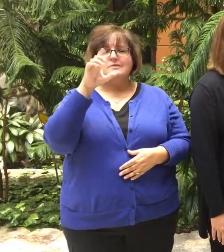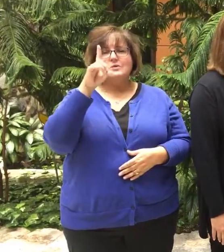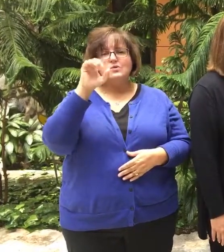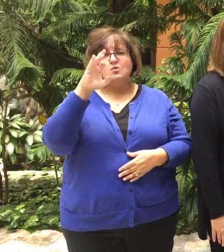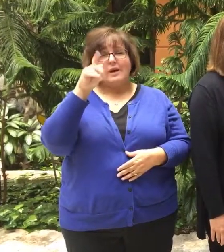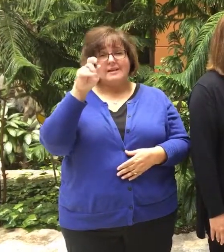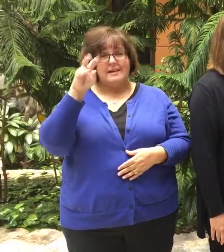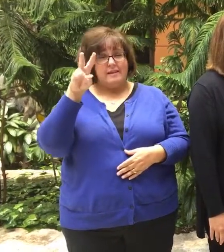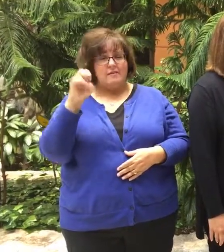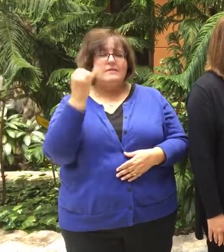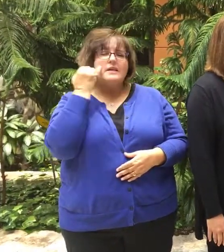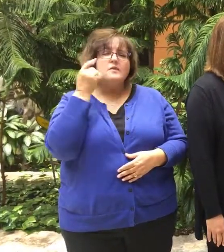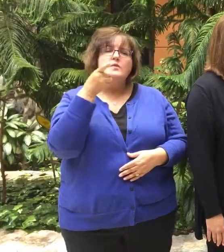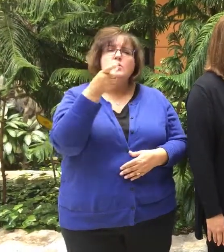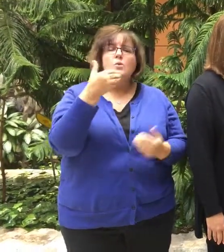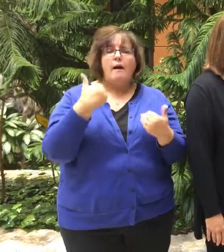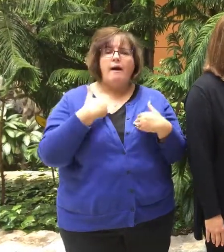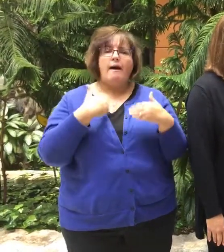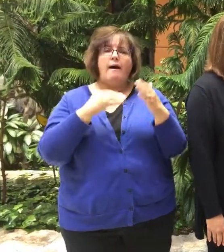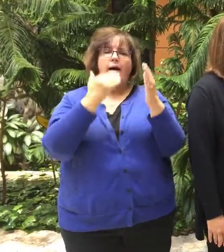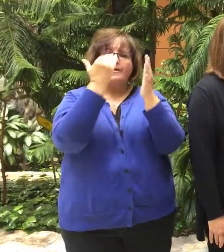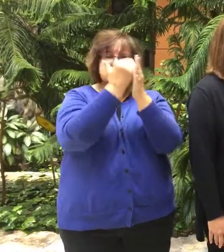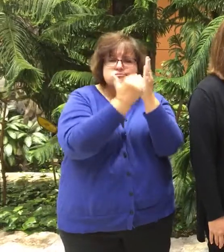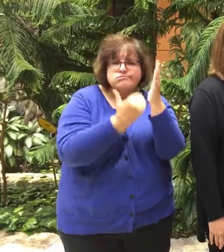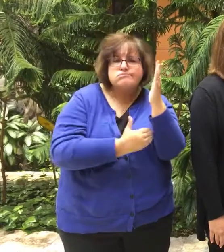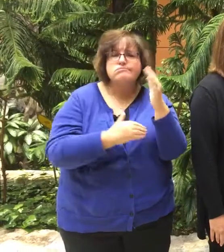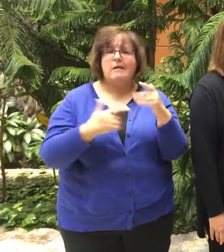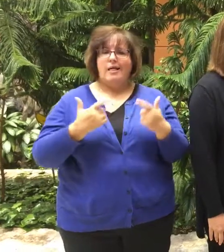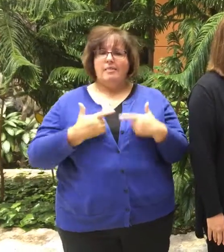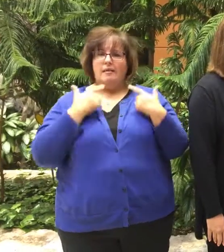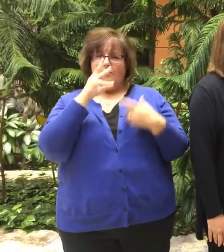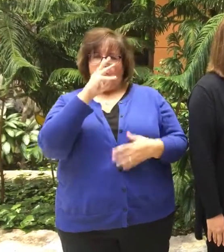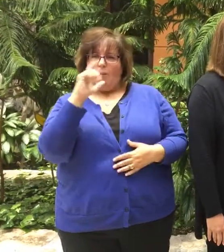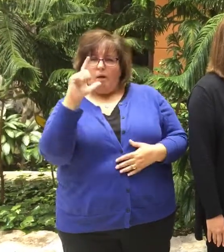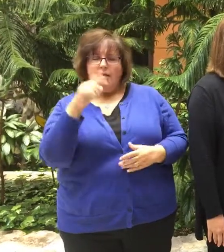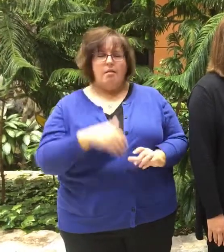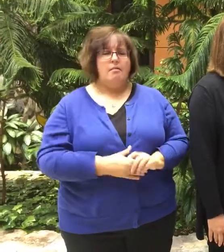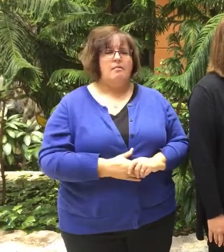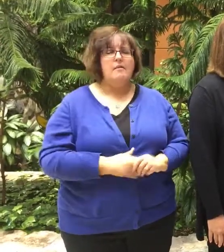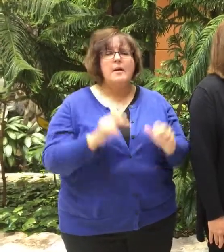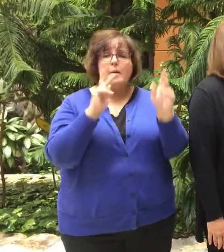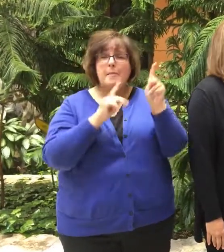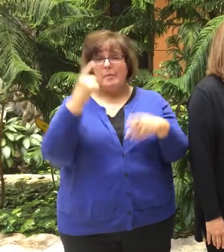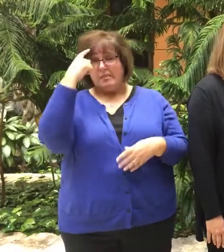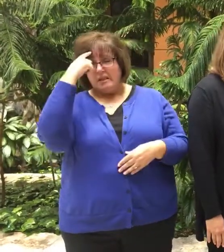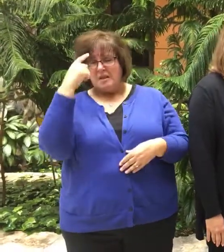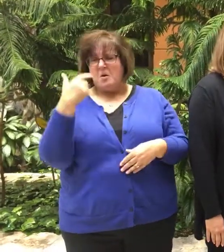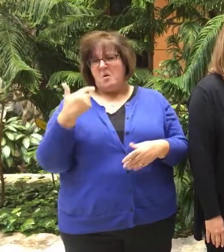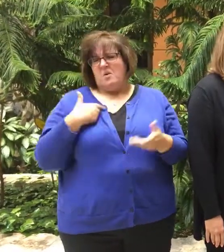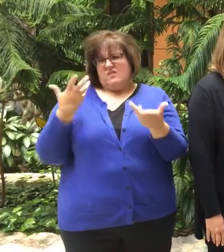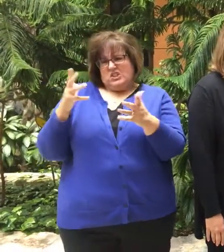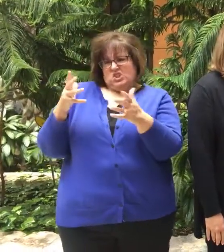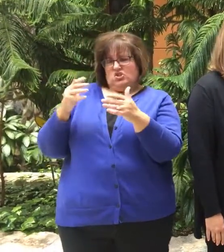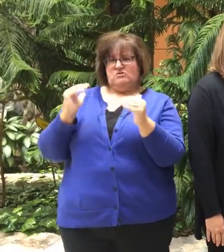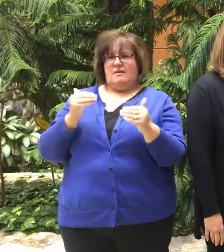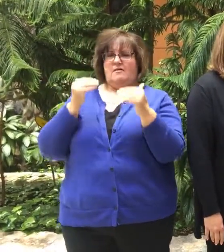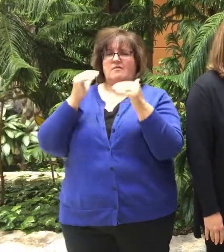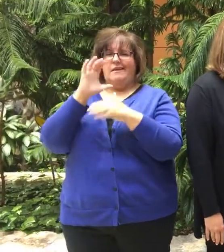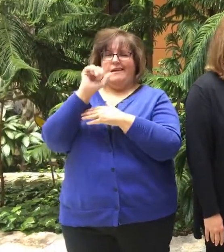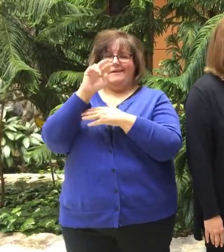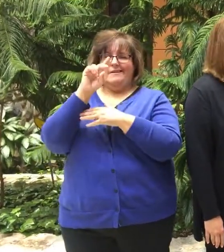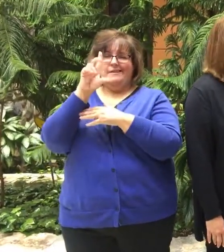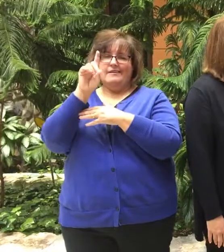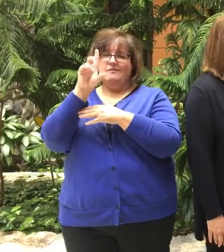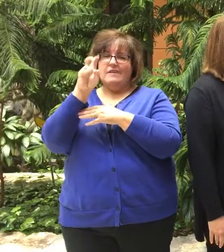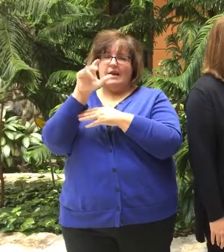if you have ever created an advanced directive or a living will, uh, people think, well, I've done advanced care planning, but